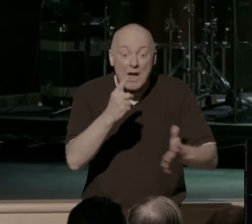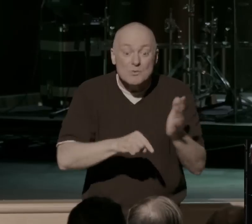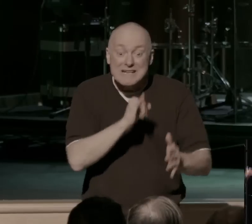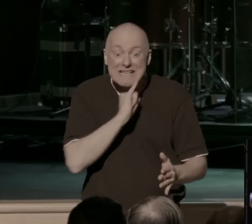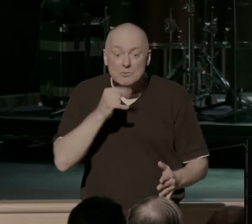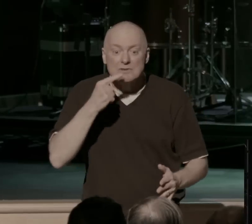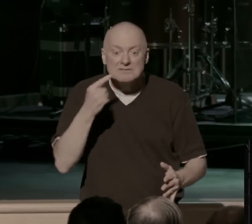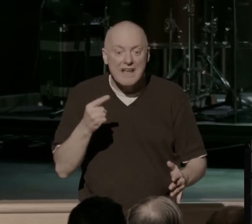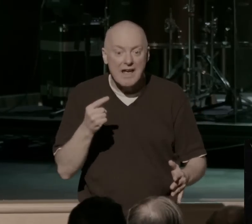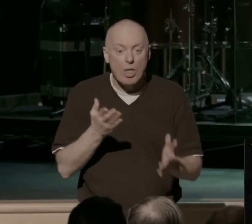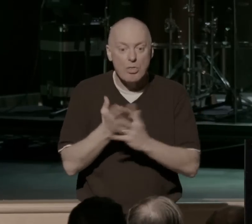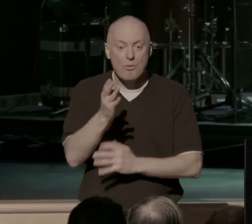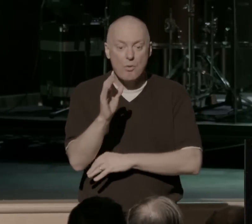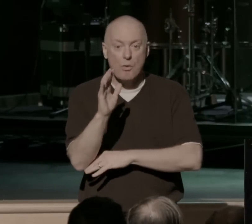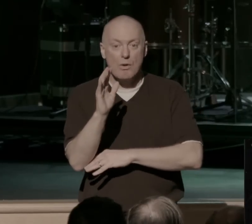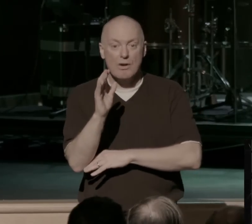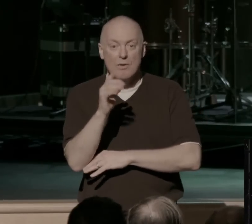wilderness. They kept going away. We should just go back to Egypt.